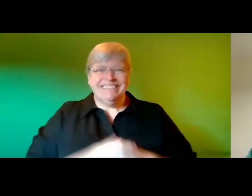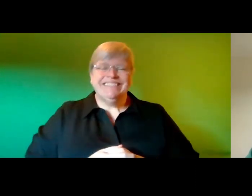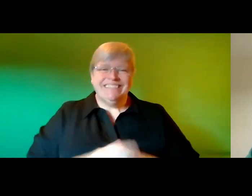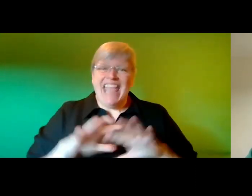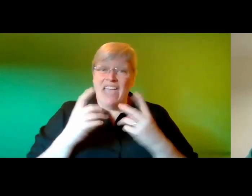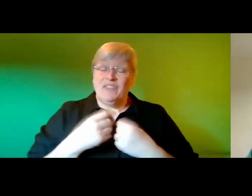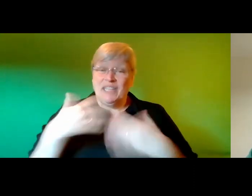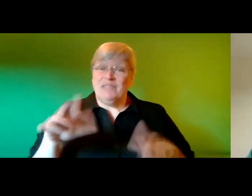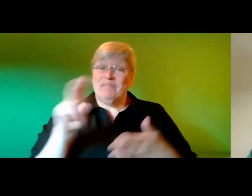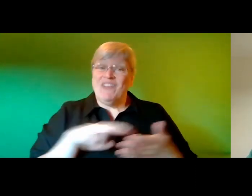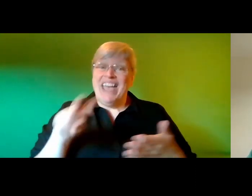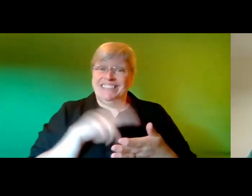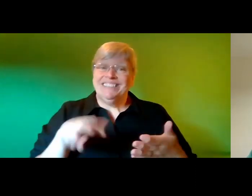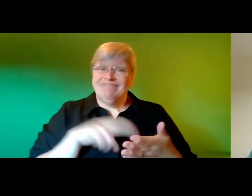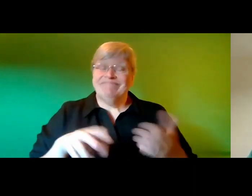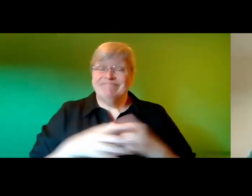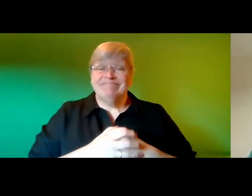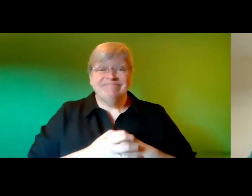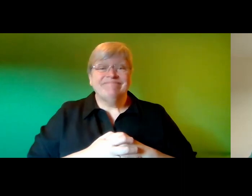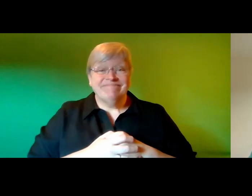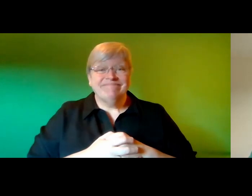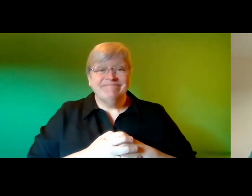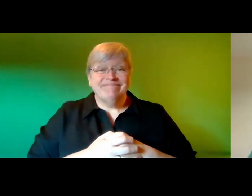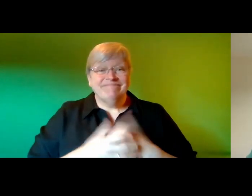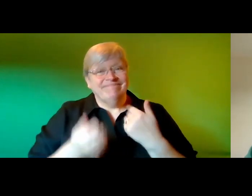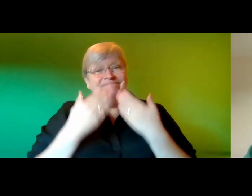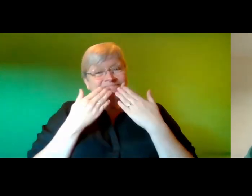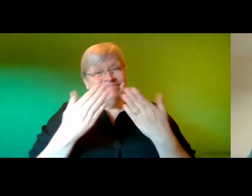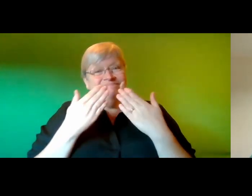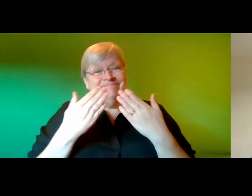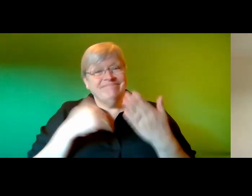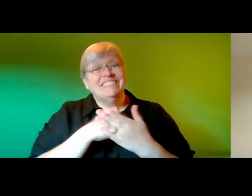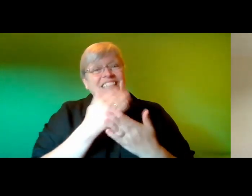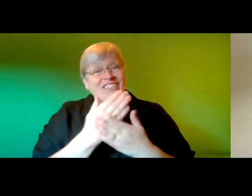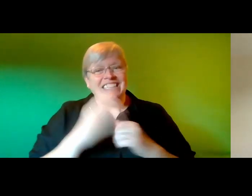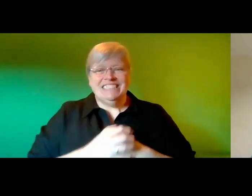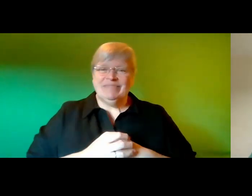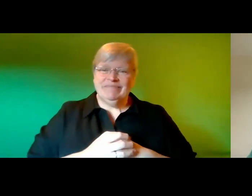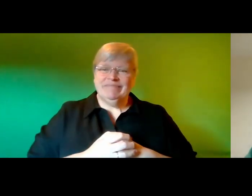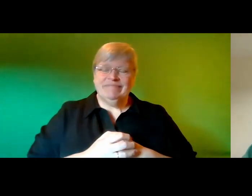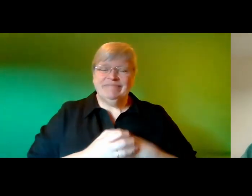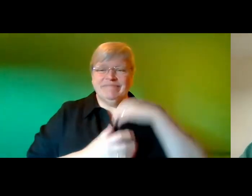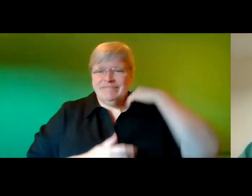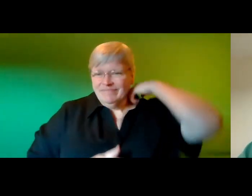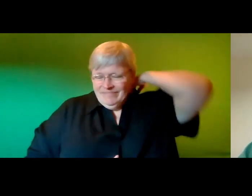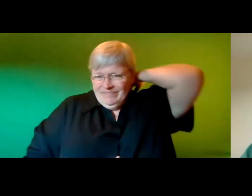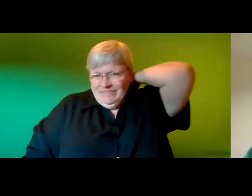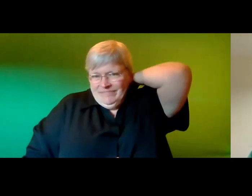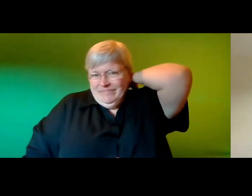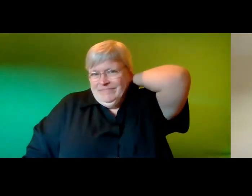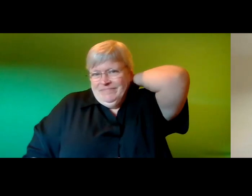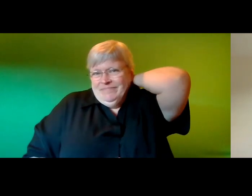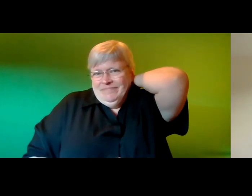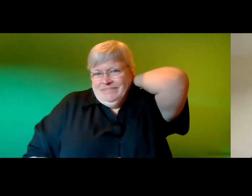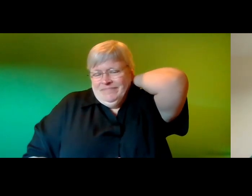actually in this so um yeah thank you so much for sharing and giving us your time as well super